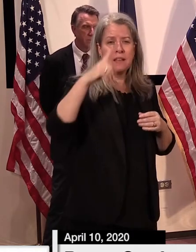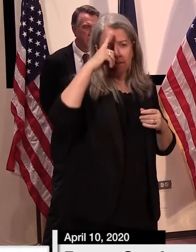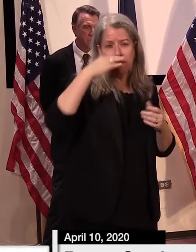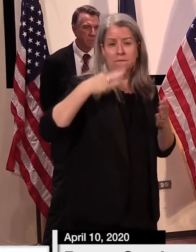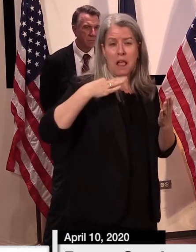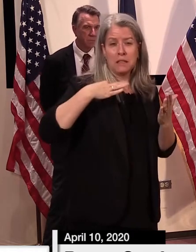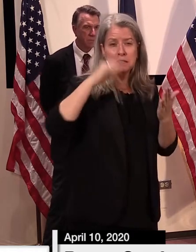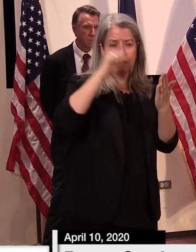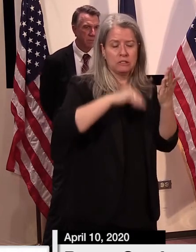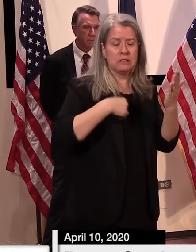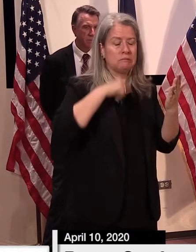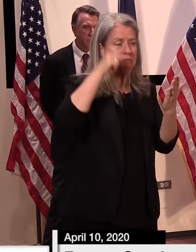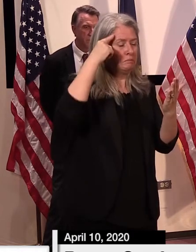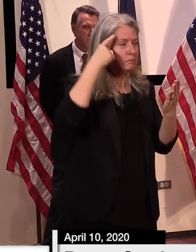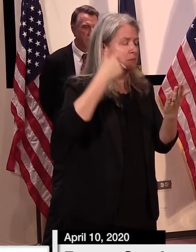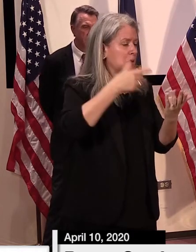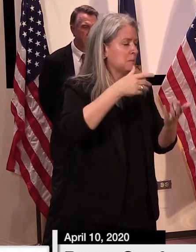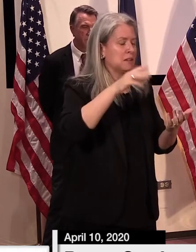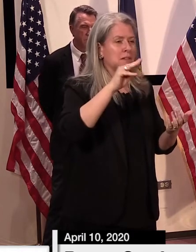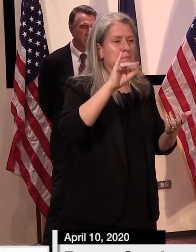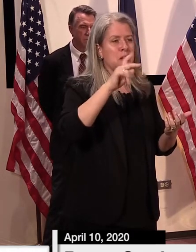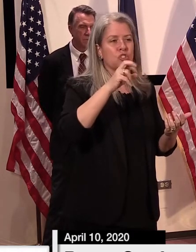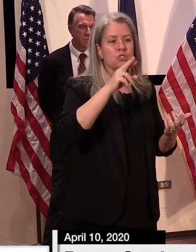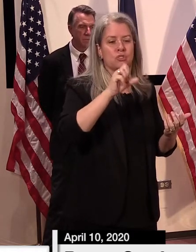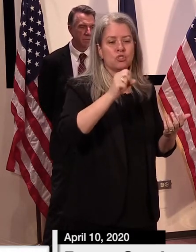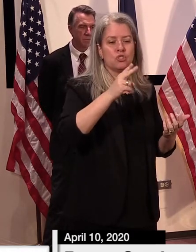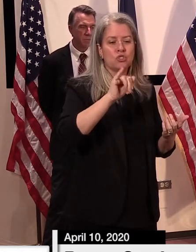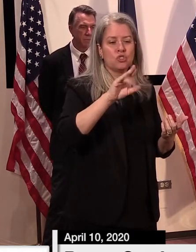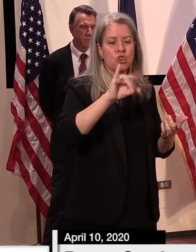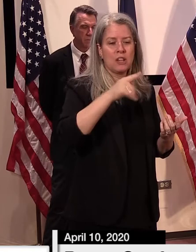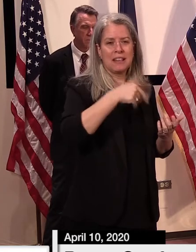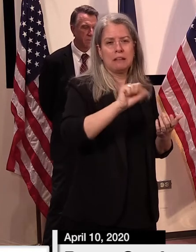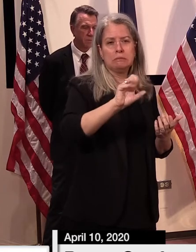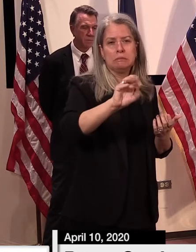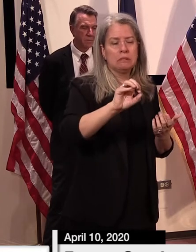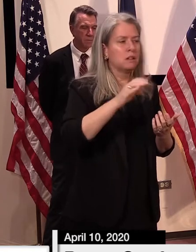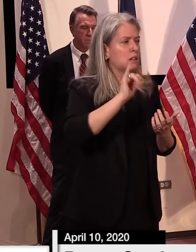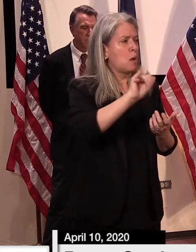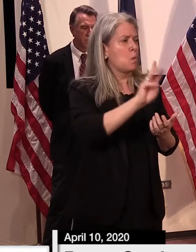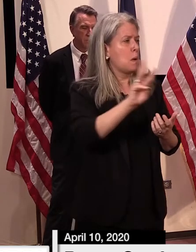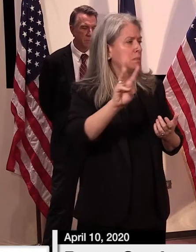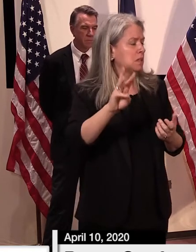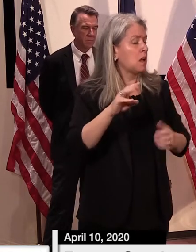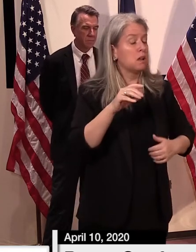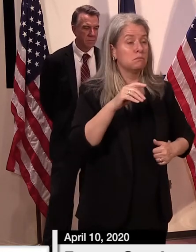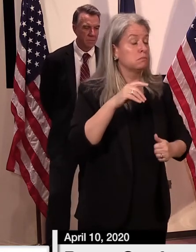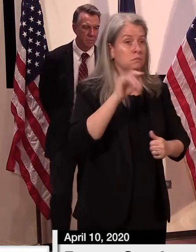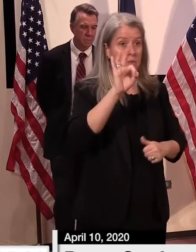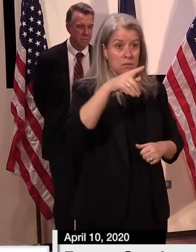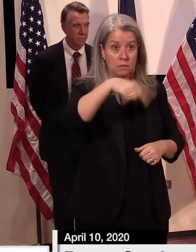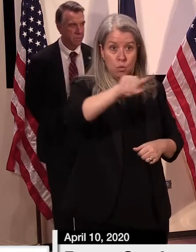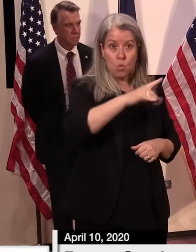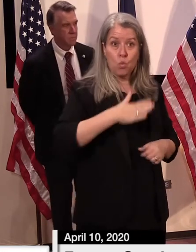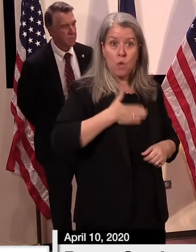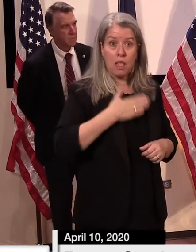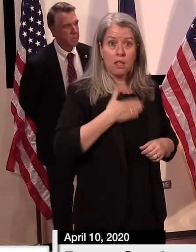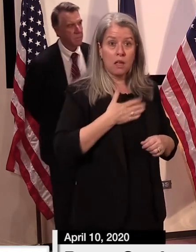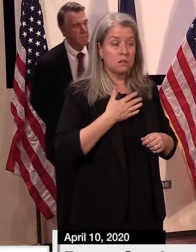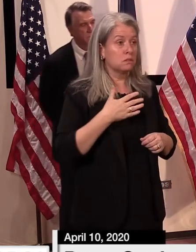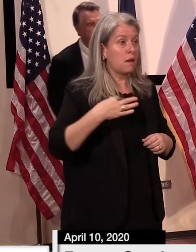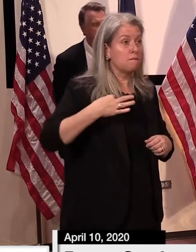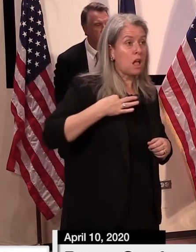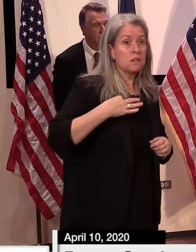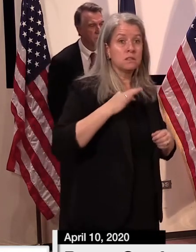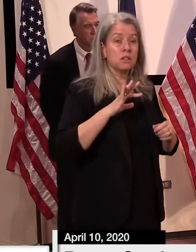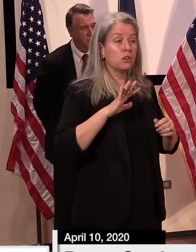don't have it on me maybe mike shirling does uh in a moment but uh i would say that we're always on the lookout